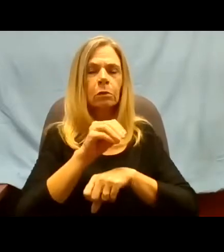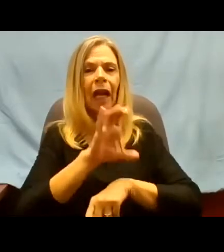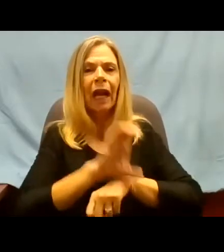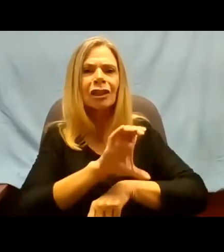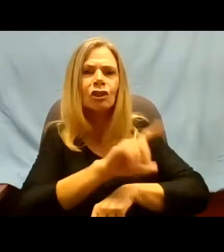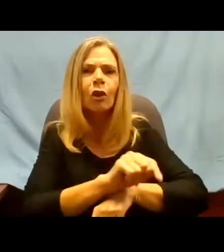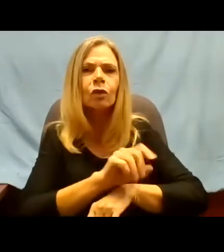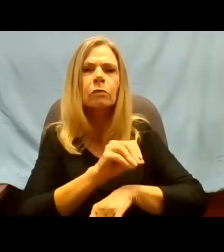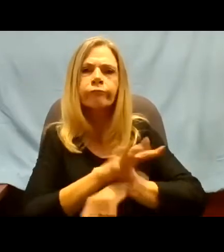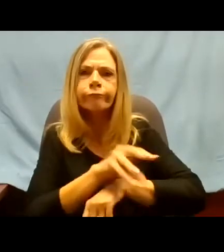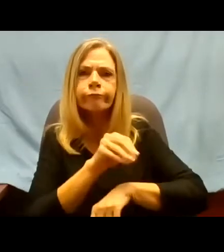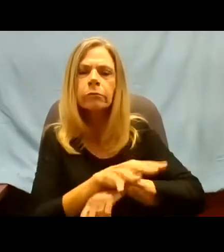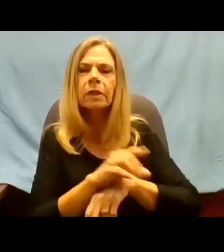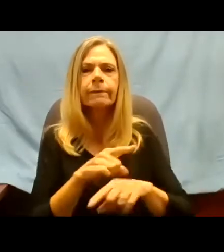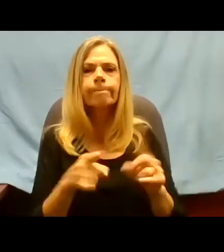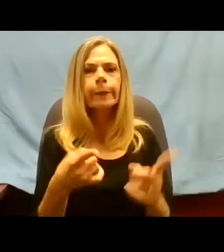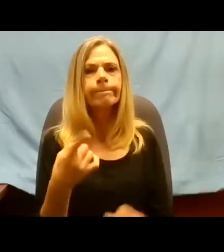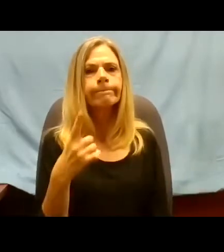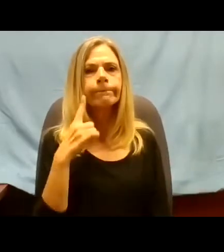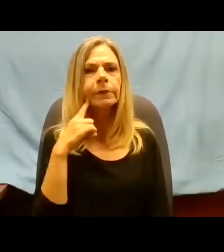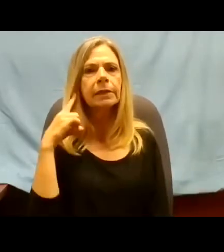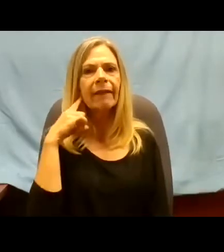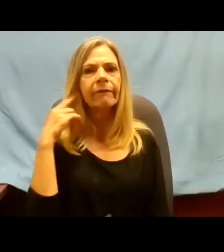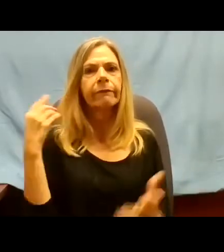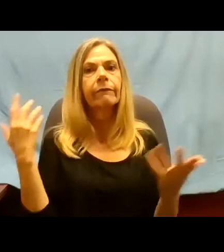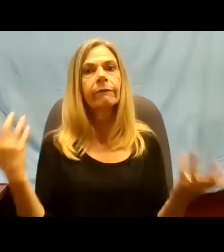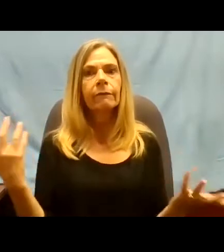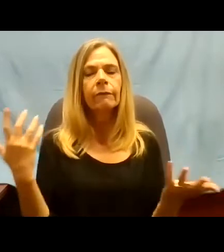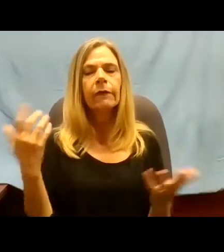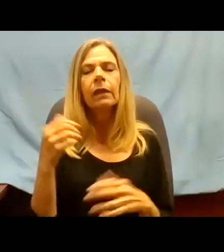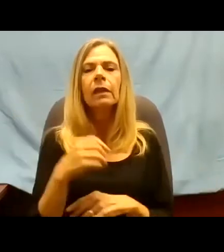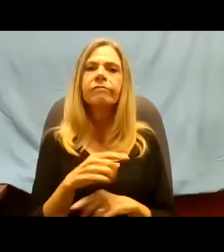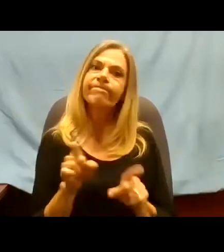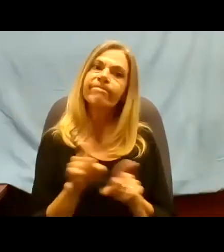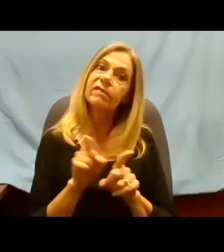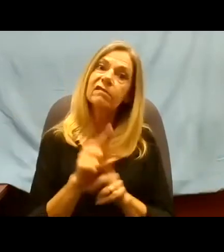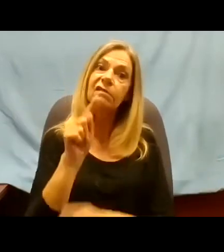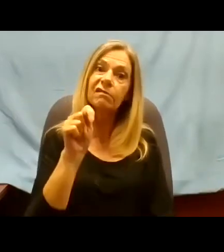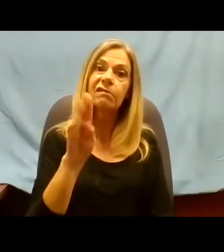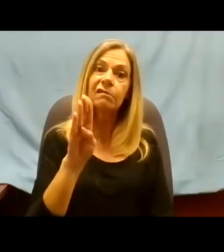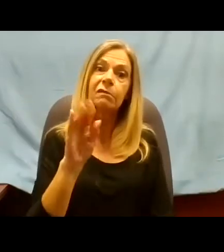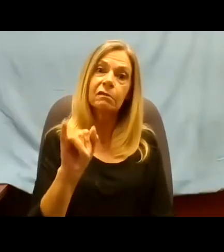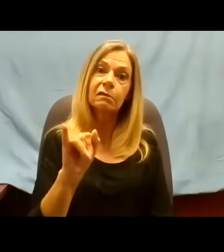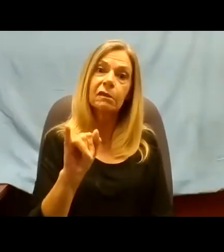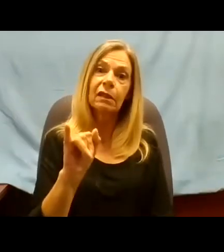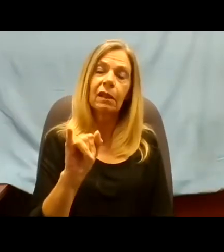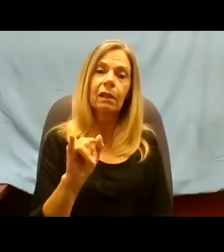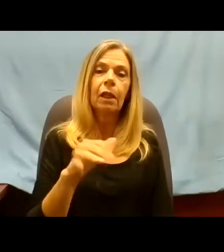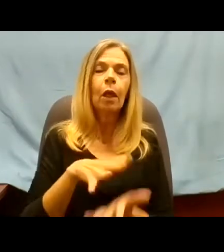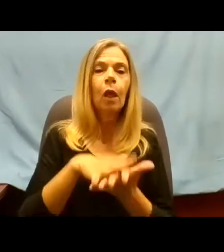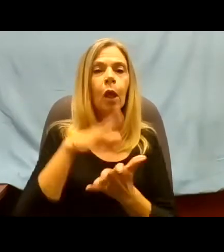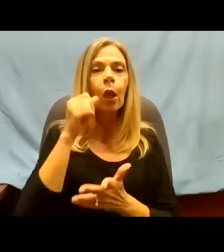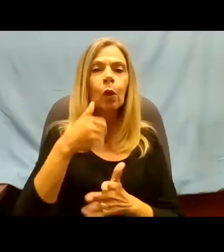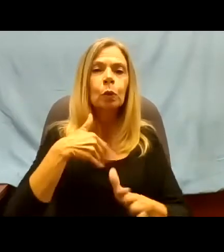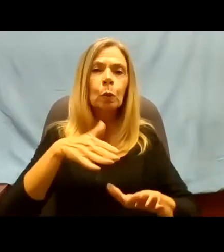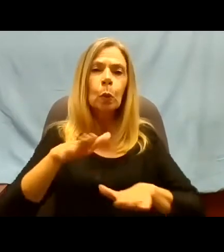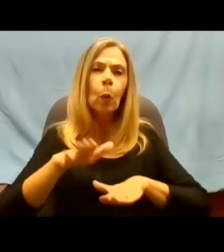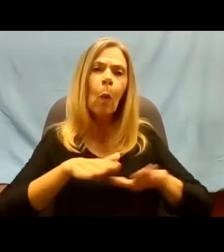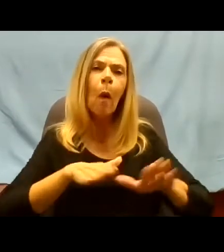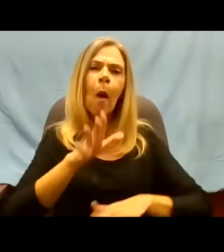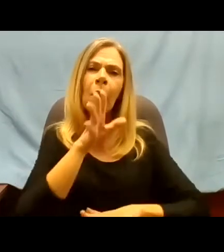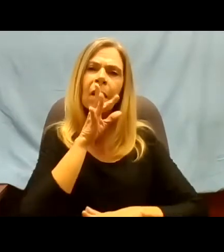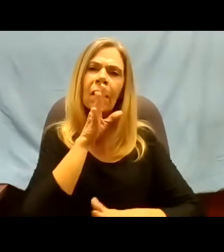and brain injury, learning to walk again, learning to talk again.